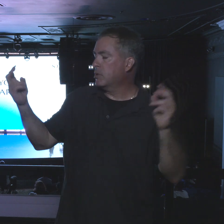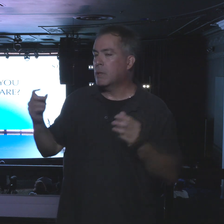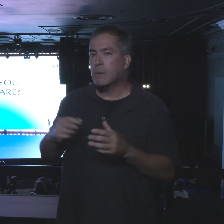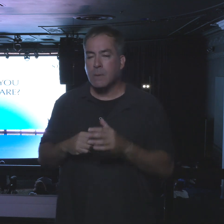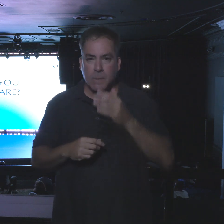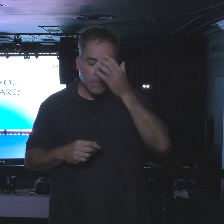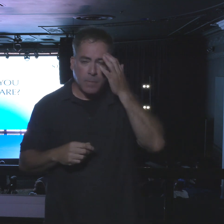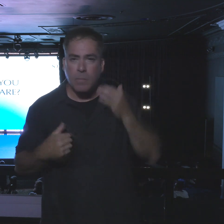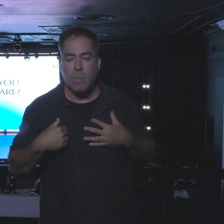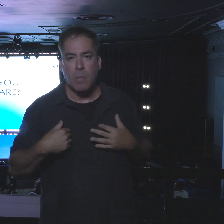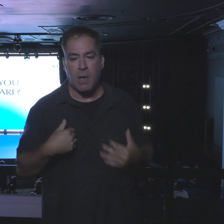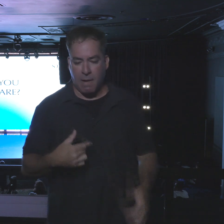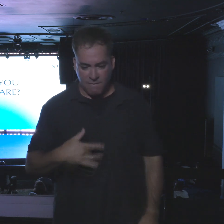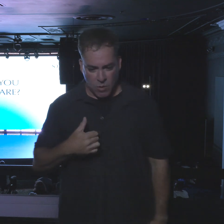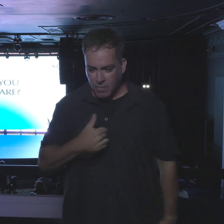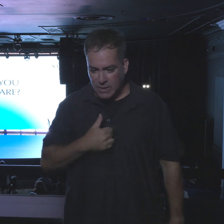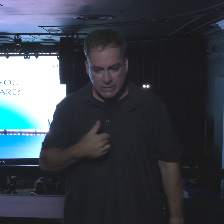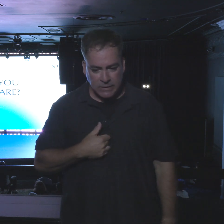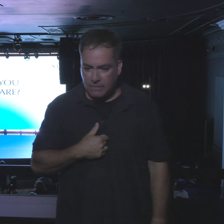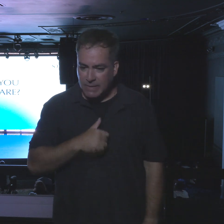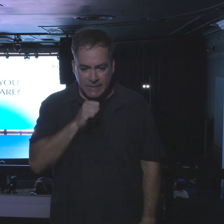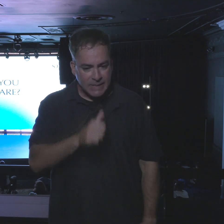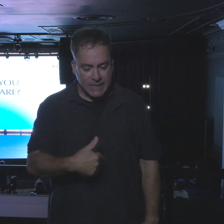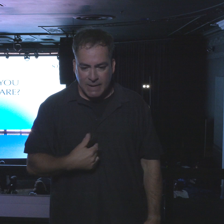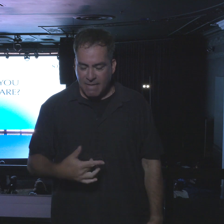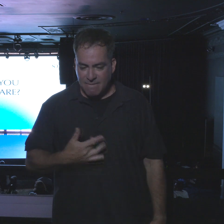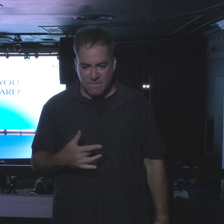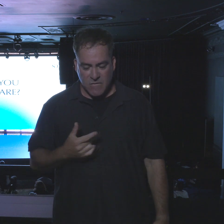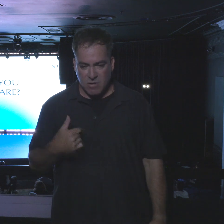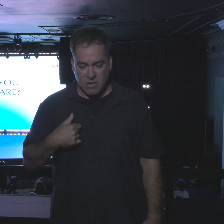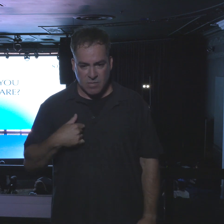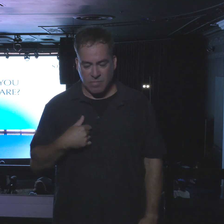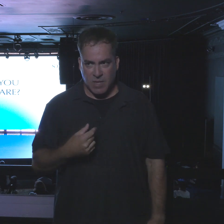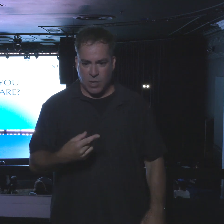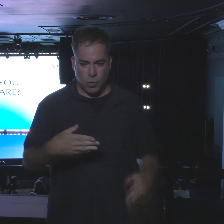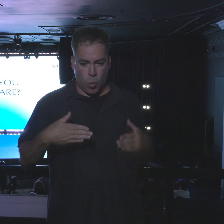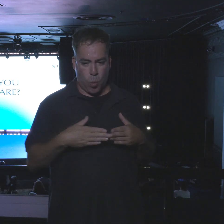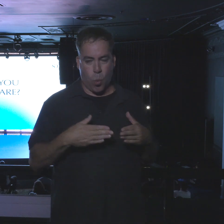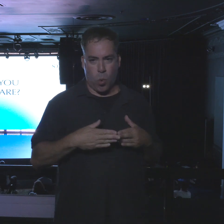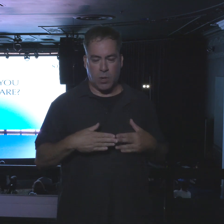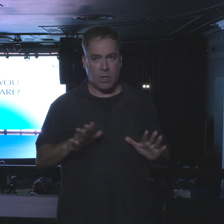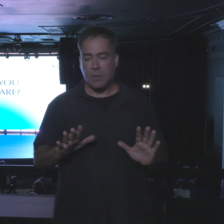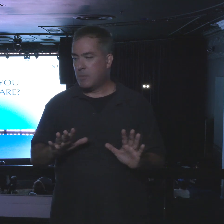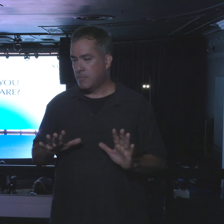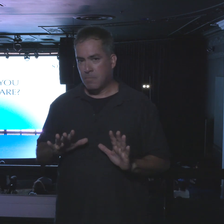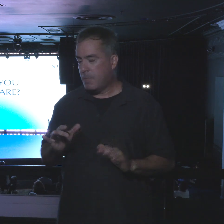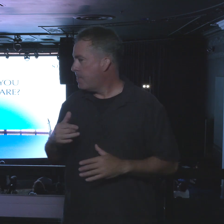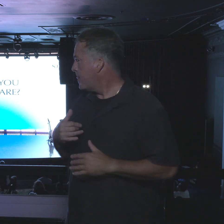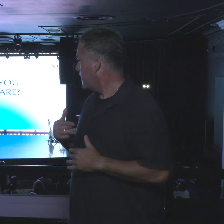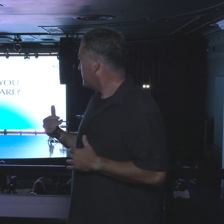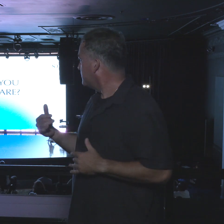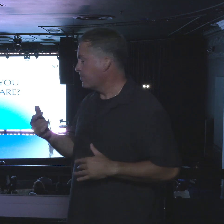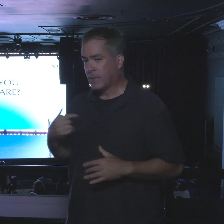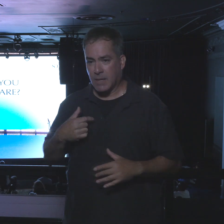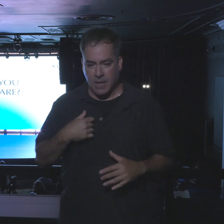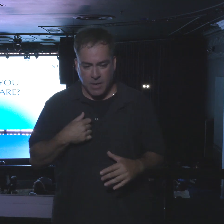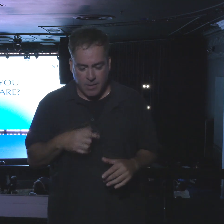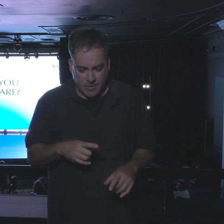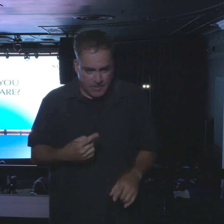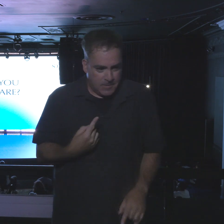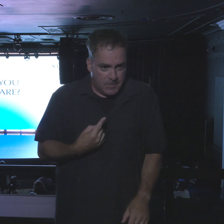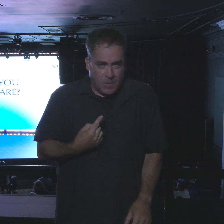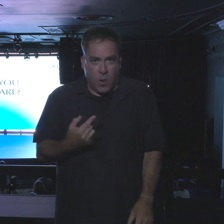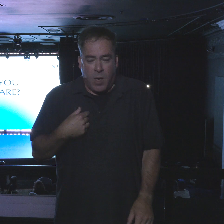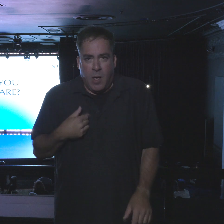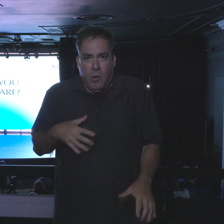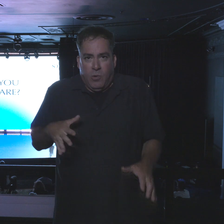And I'm not myself. I, you know, I'm just in the corner. I'm just like this. And my knees are knocking. And my